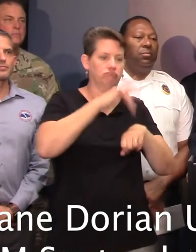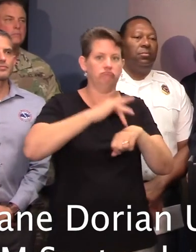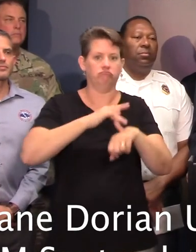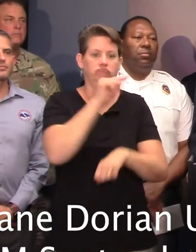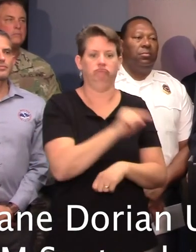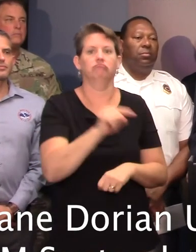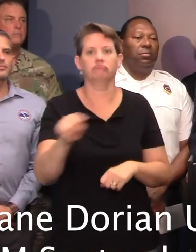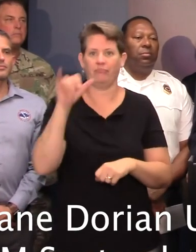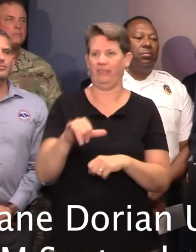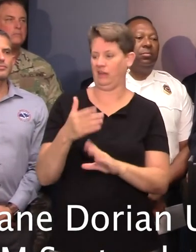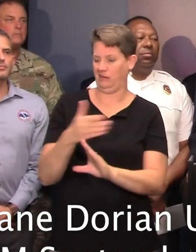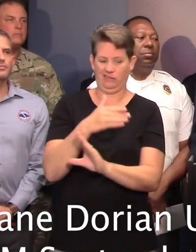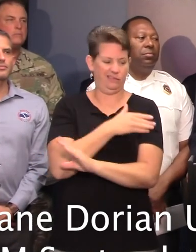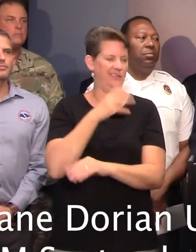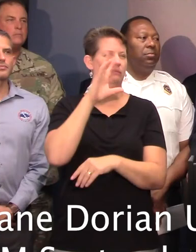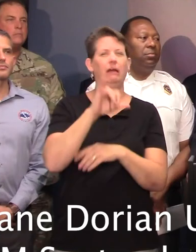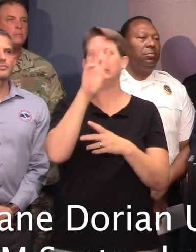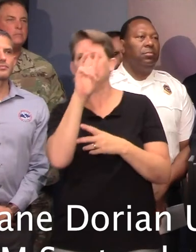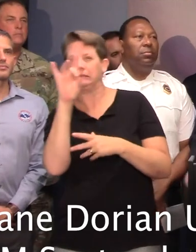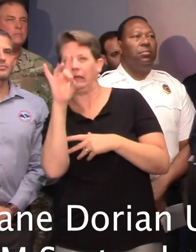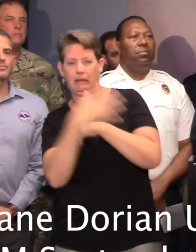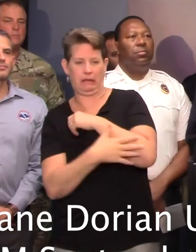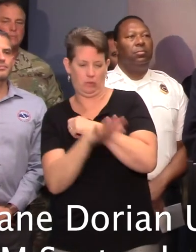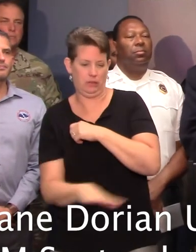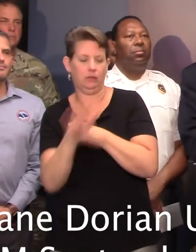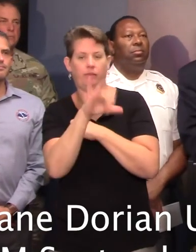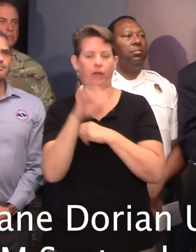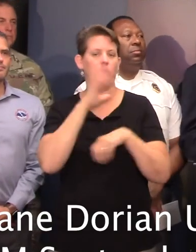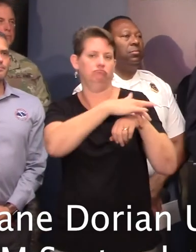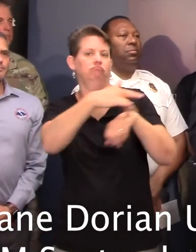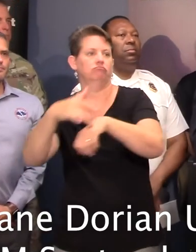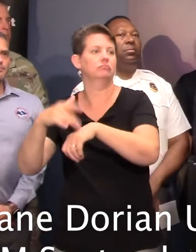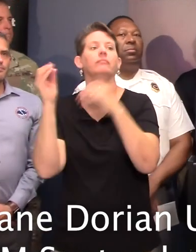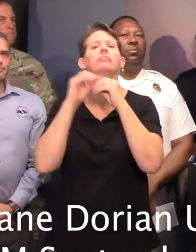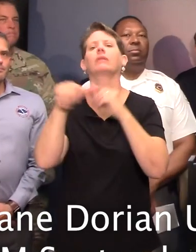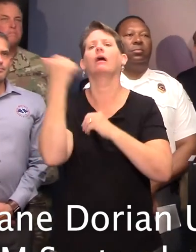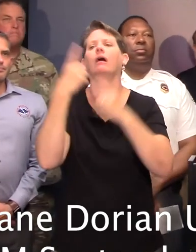identified in the six or eight county area. More questions?